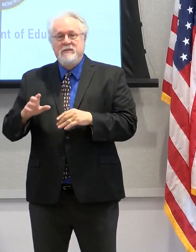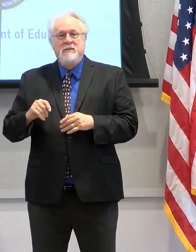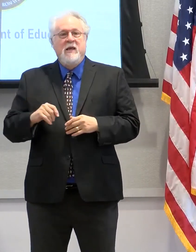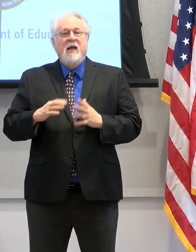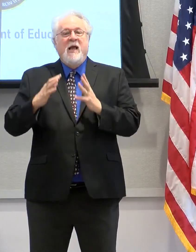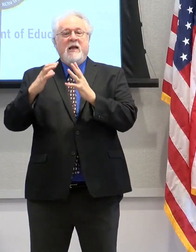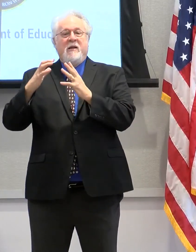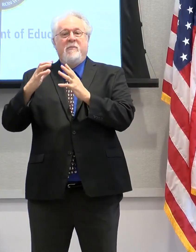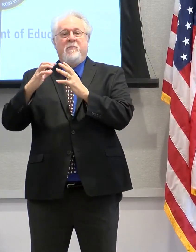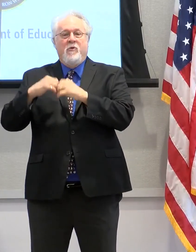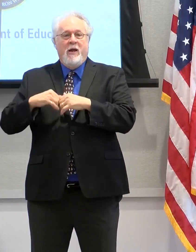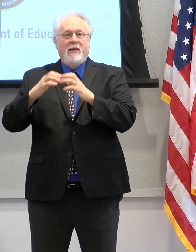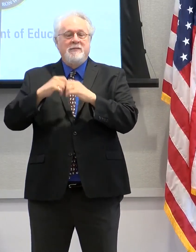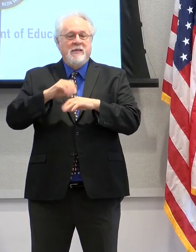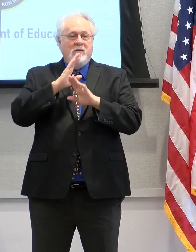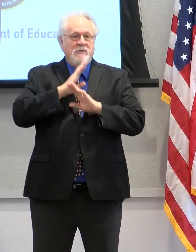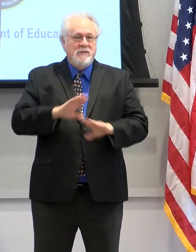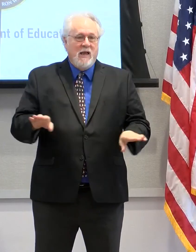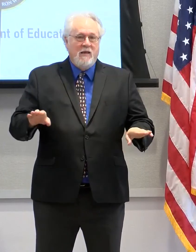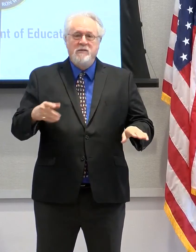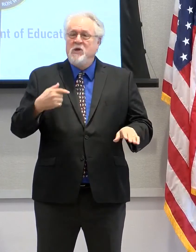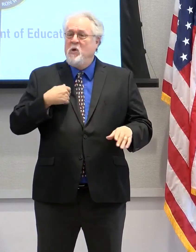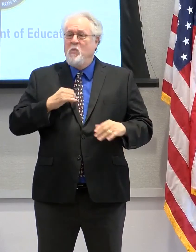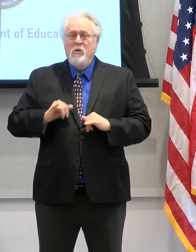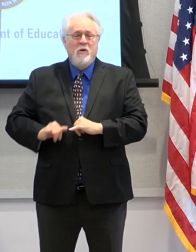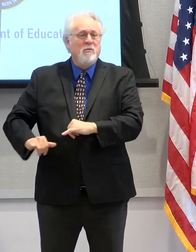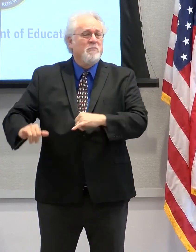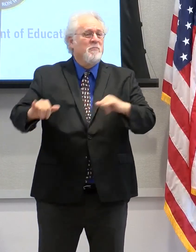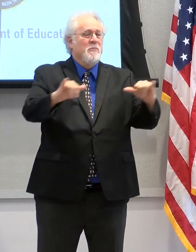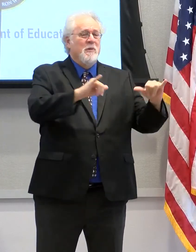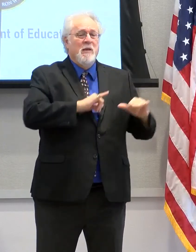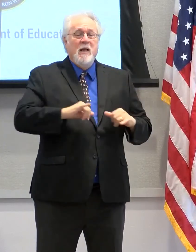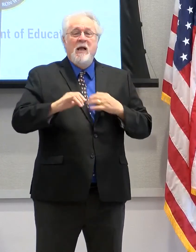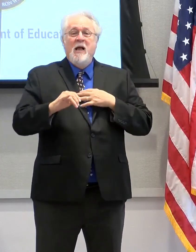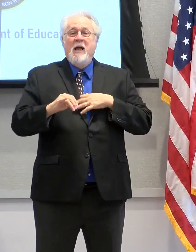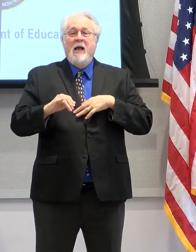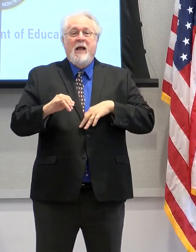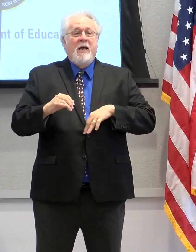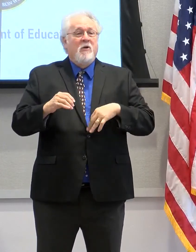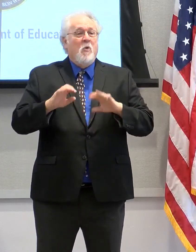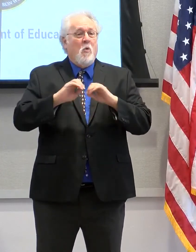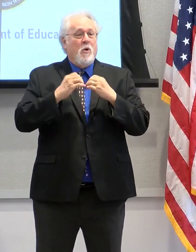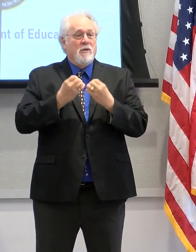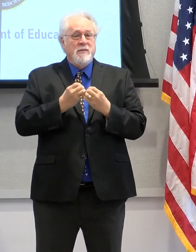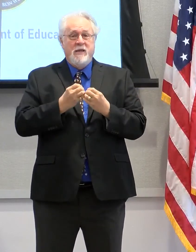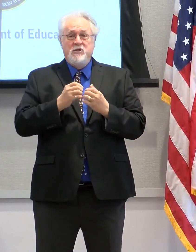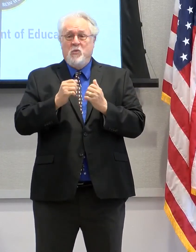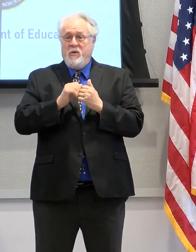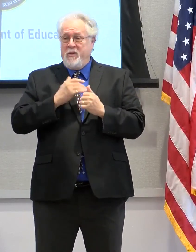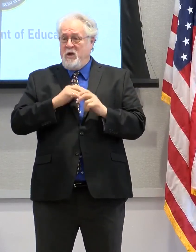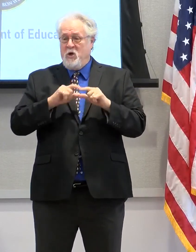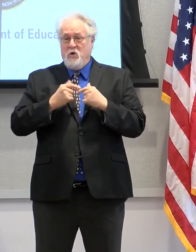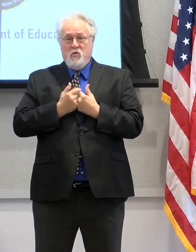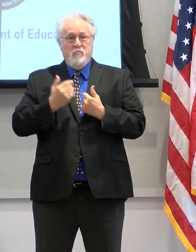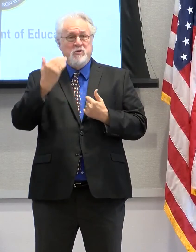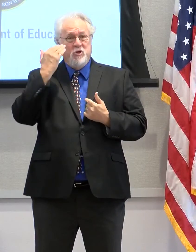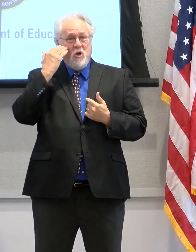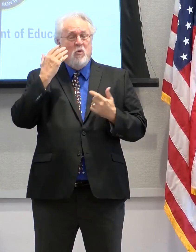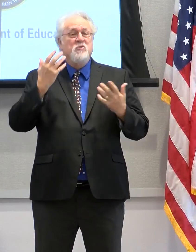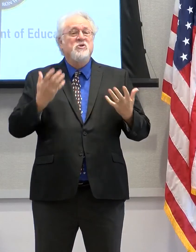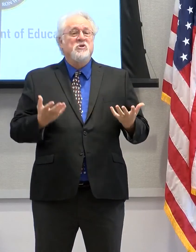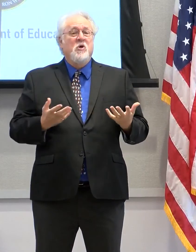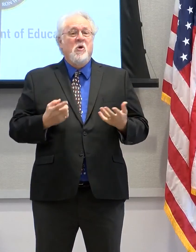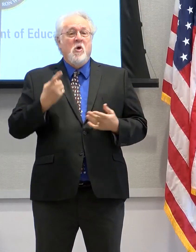silos. All it takes is a phone call. We're all on the same page. And the organizations within, you know, all of our groups know that. So